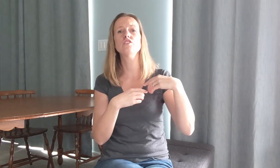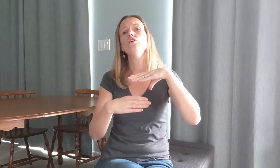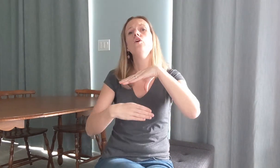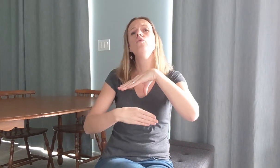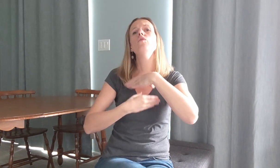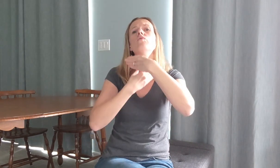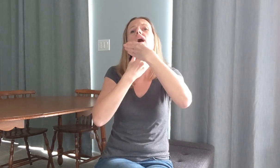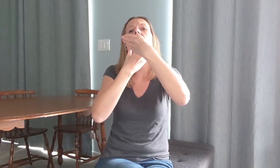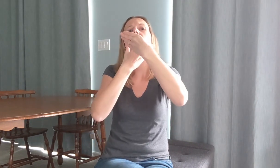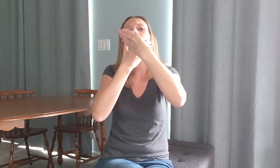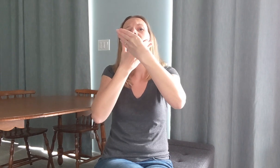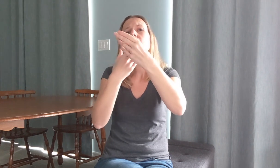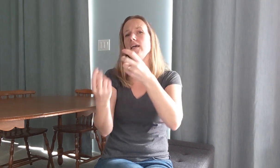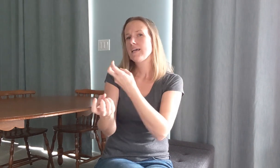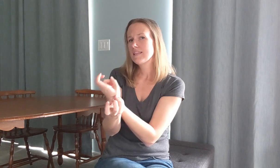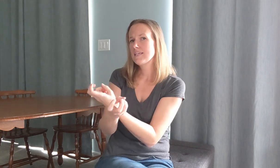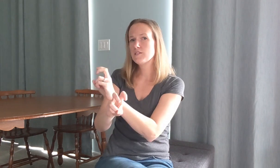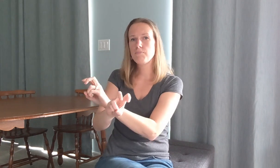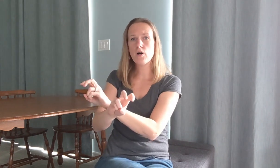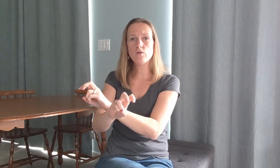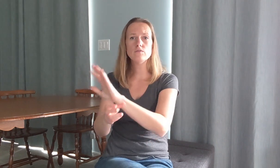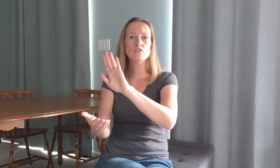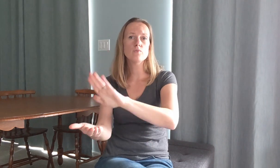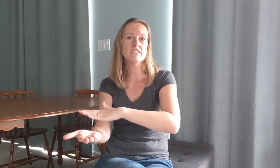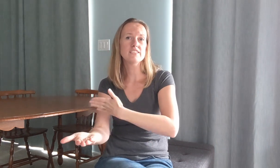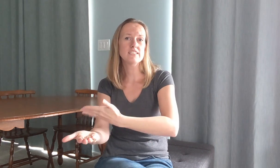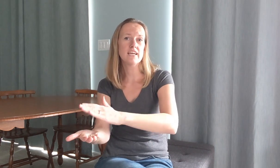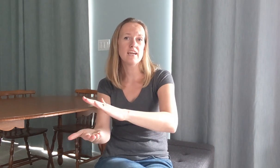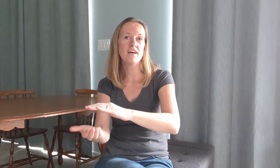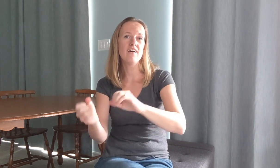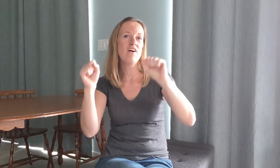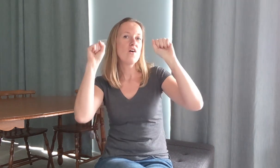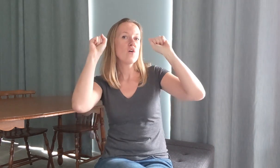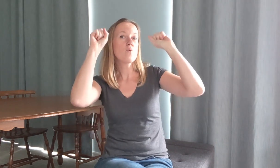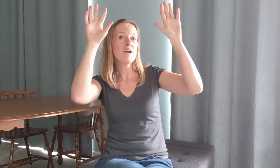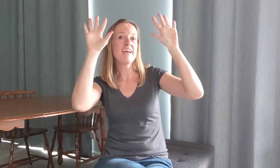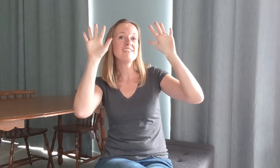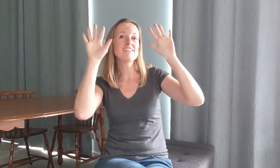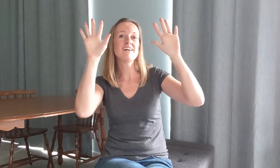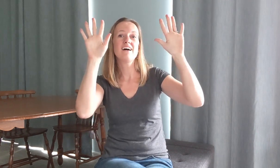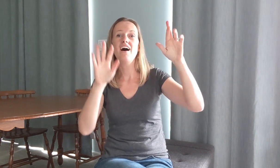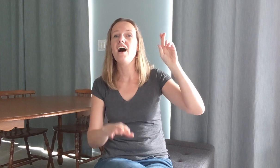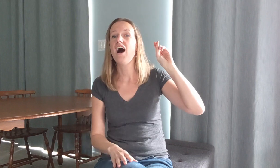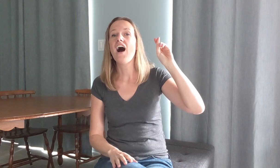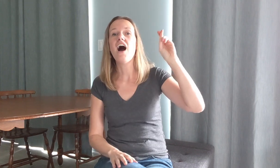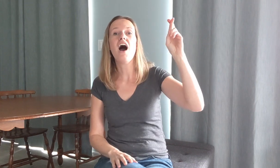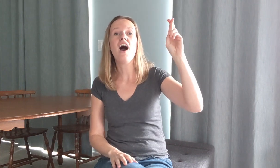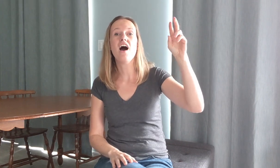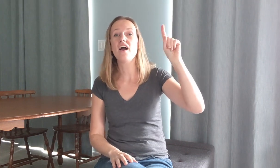will cry these bones will sing great are